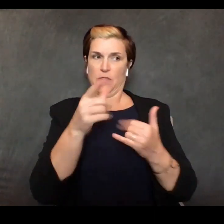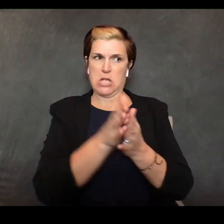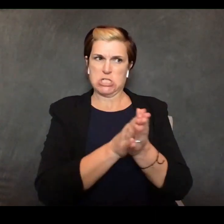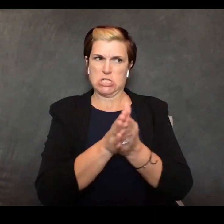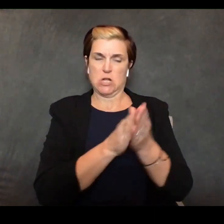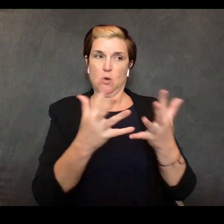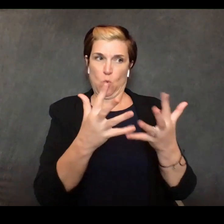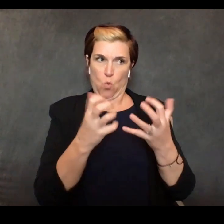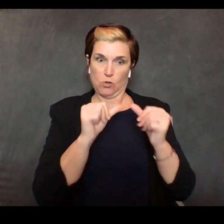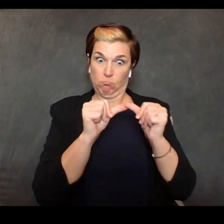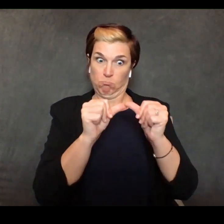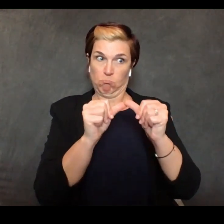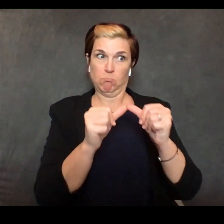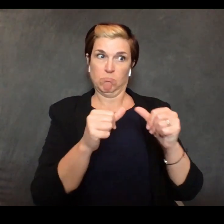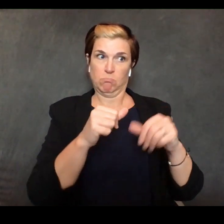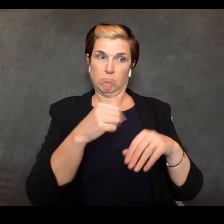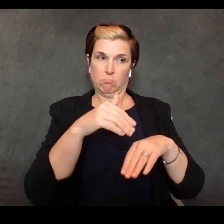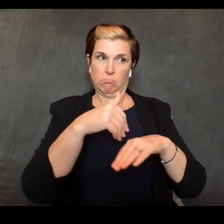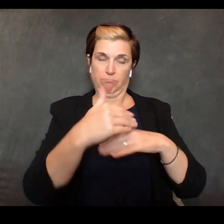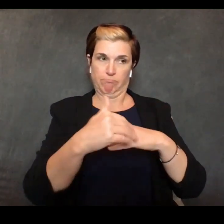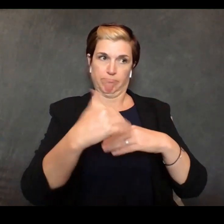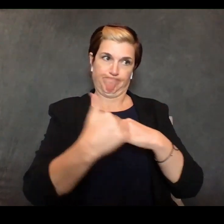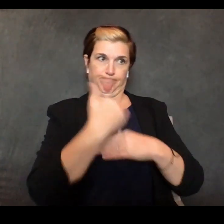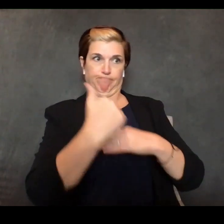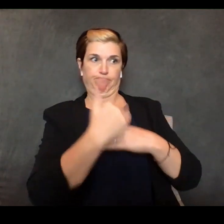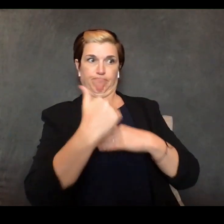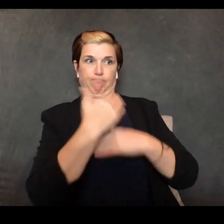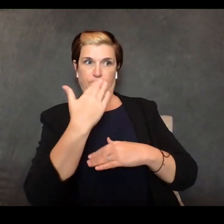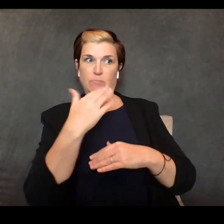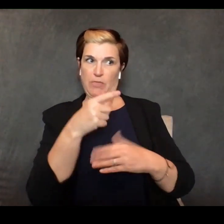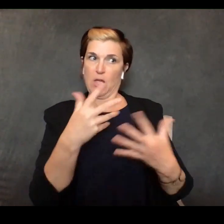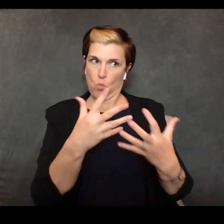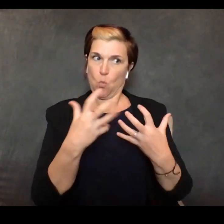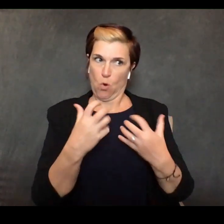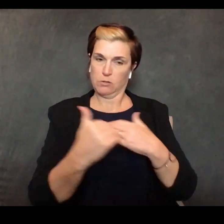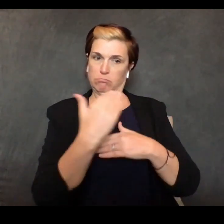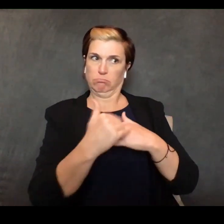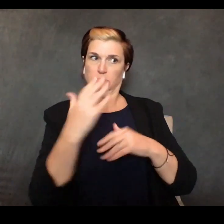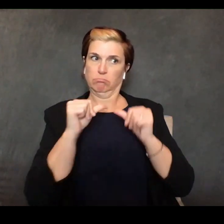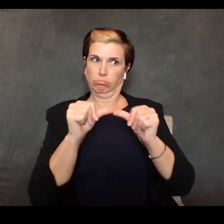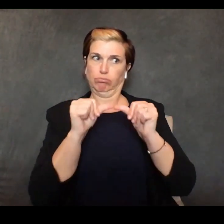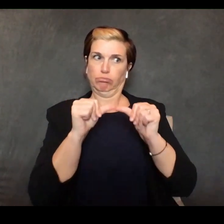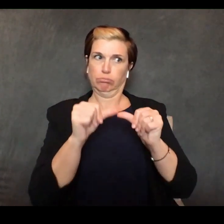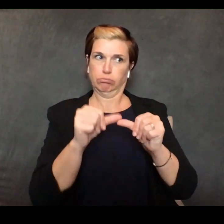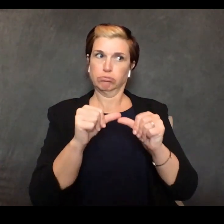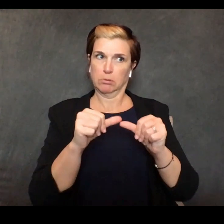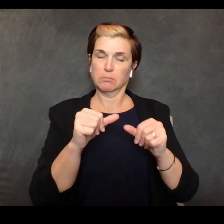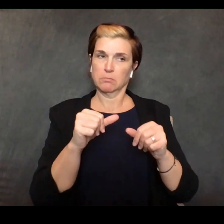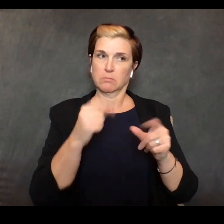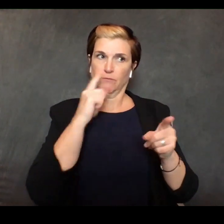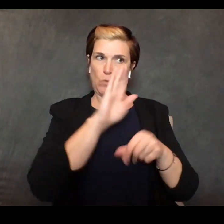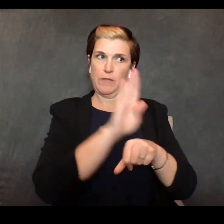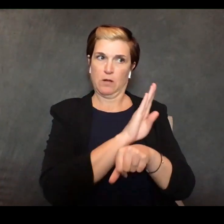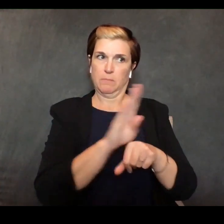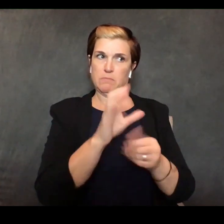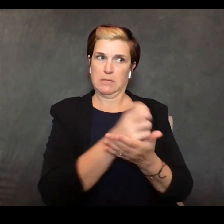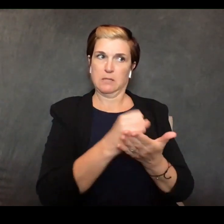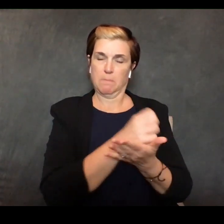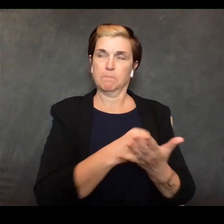wants to make sure that things work very well they have every incentive to do so john mr president the governor of ohio has called